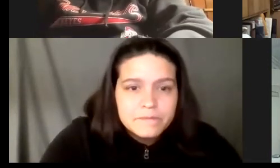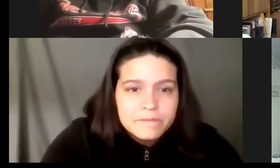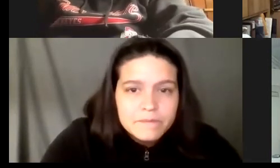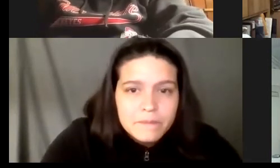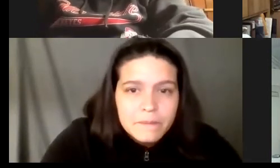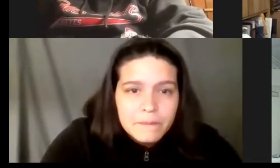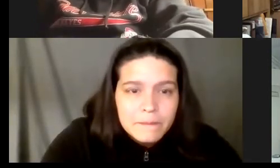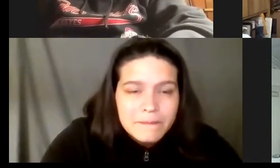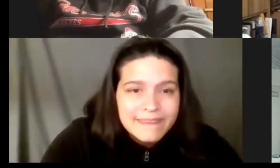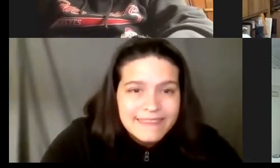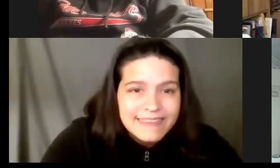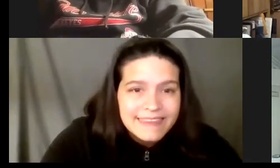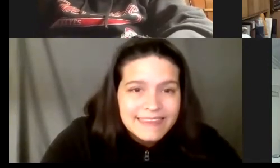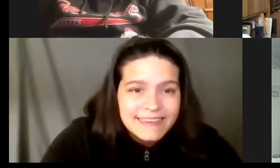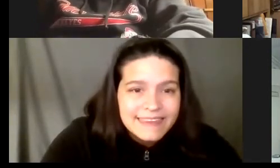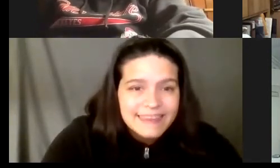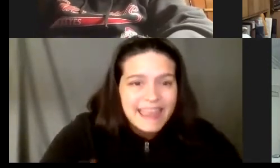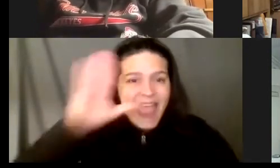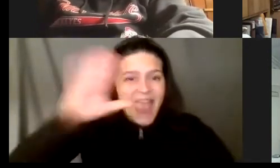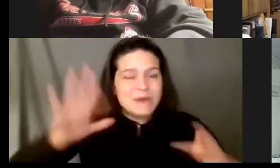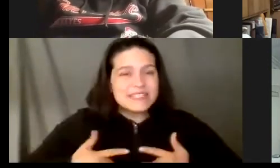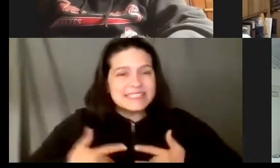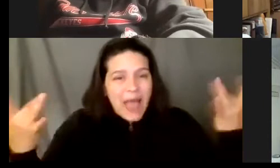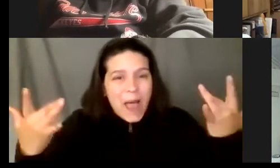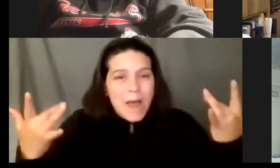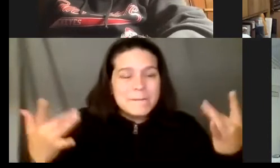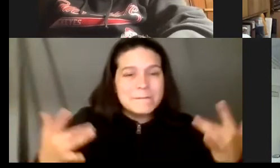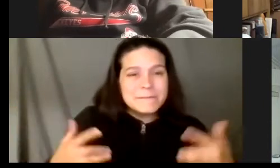hey arletta what's up look at you guy hailing in